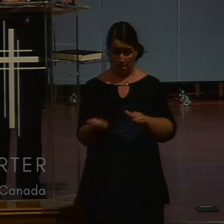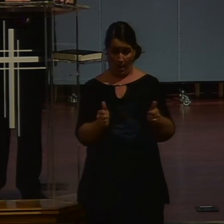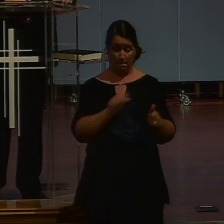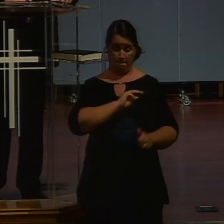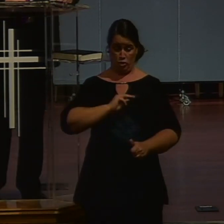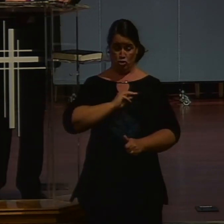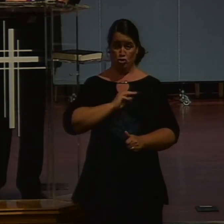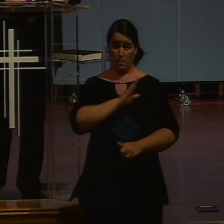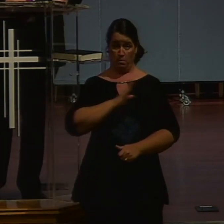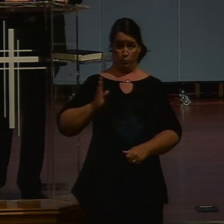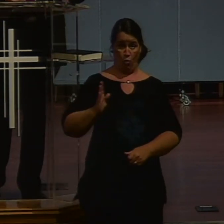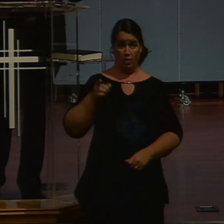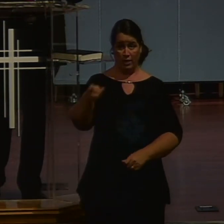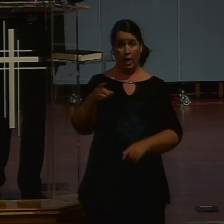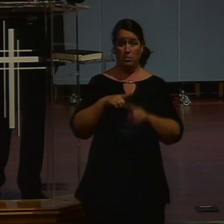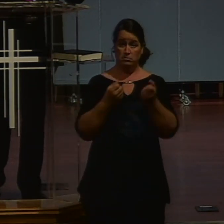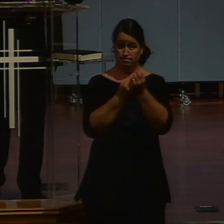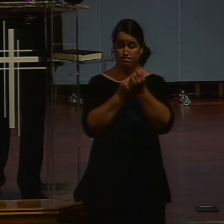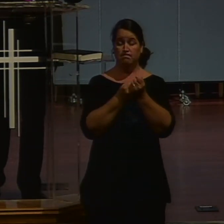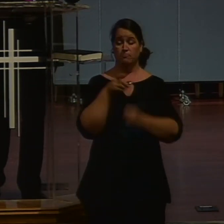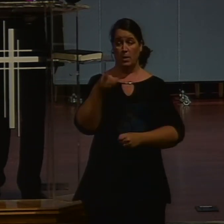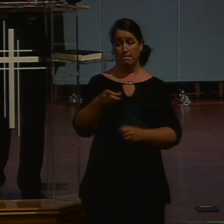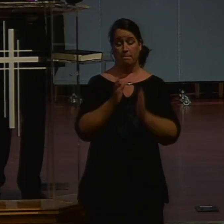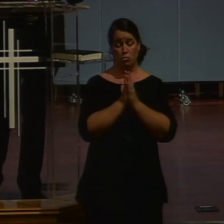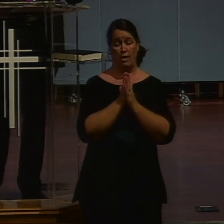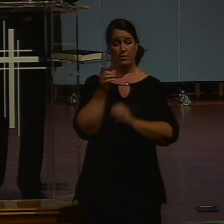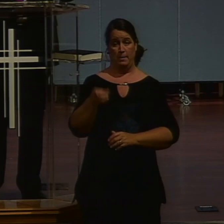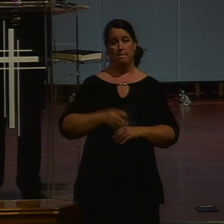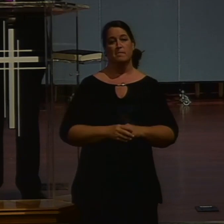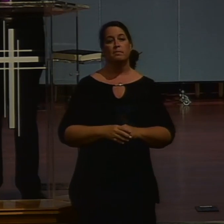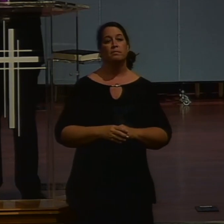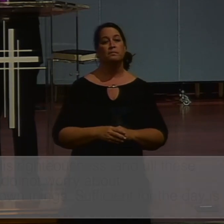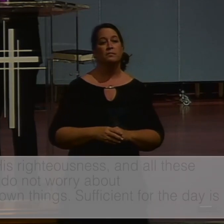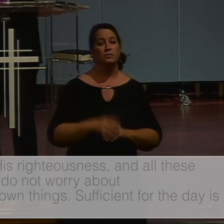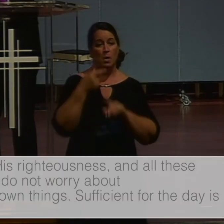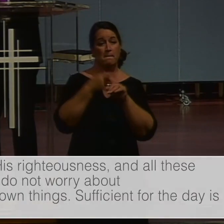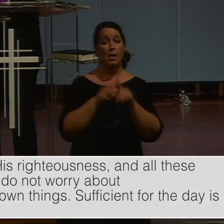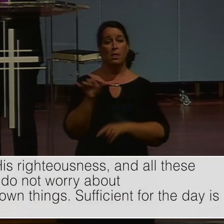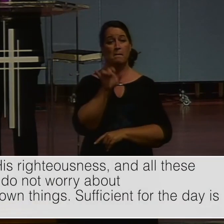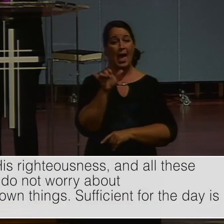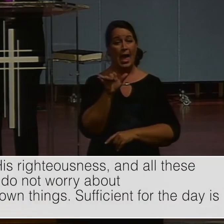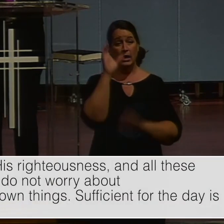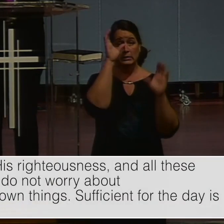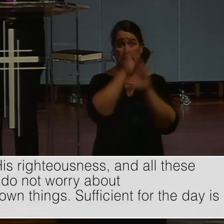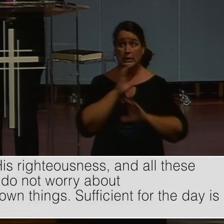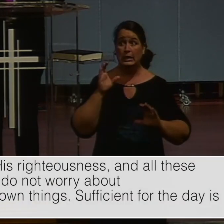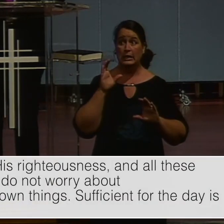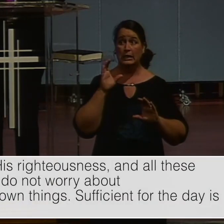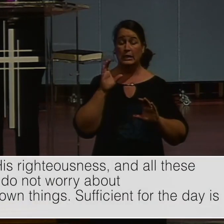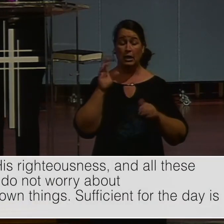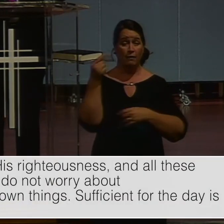to Brett's ministry. Our offertory scripture throughout the month of May, one more Sunday of May. But seek ye first